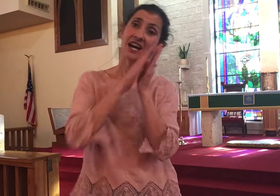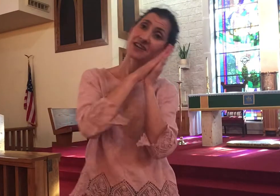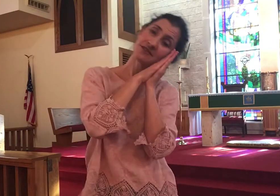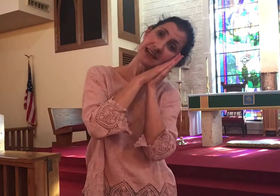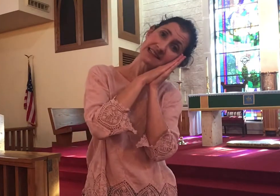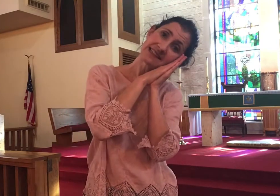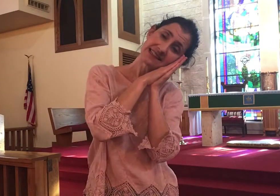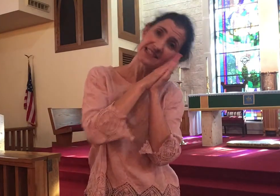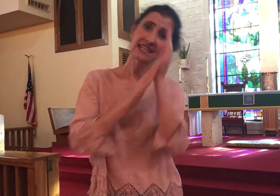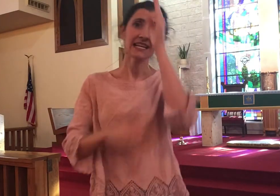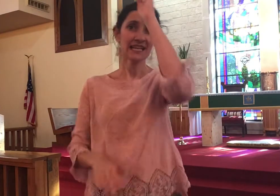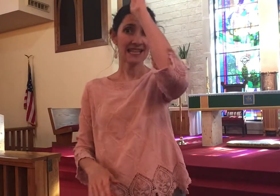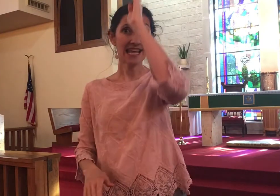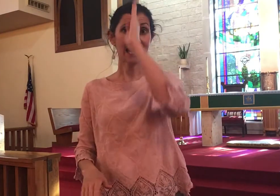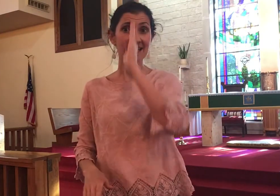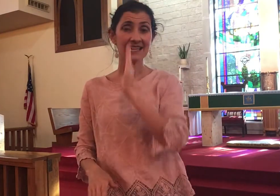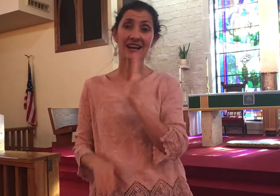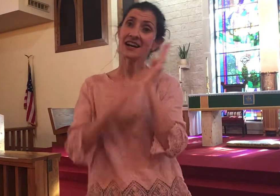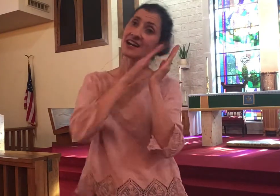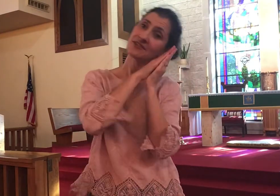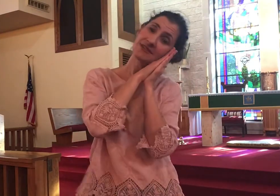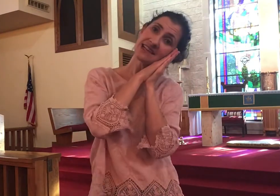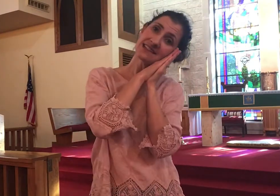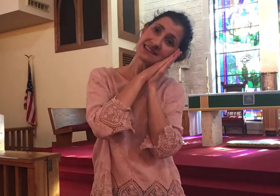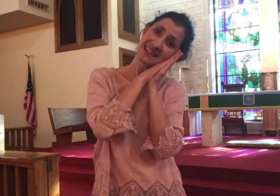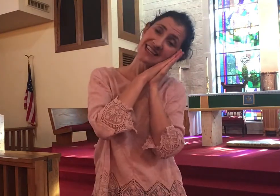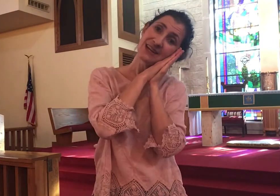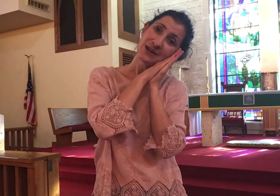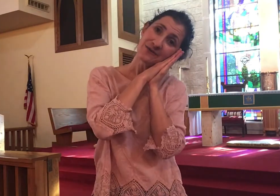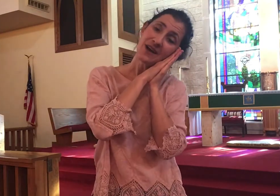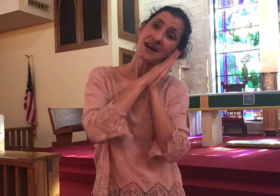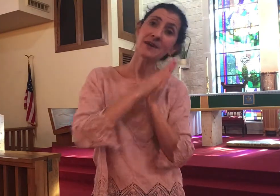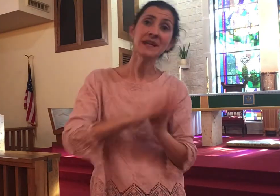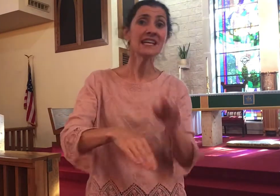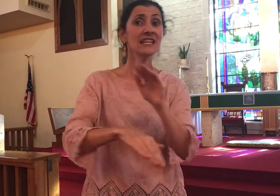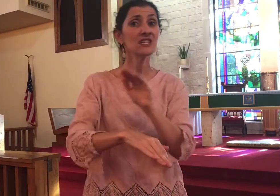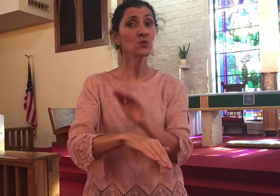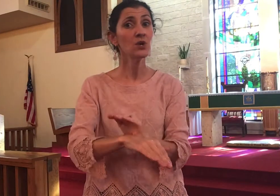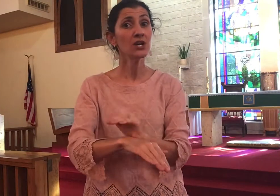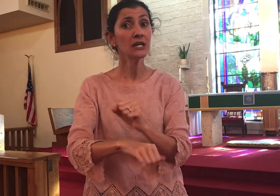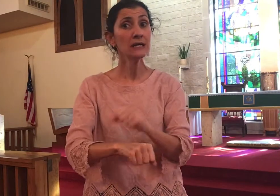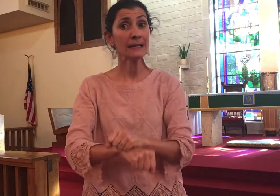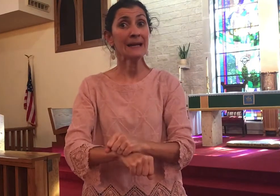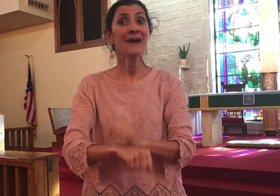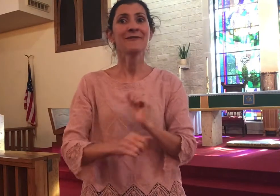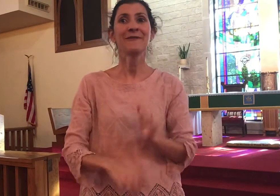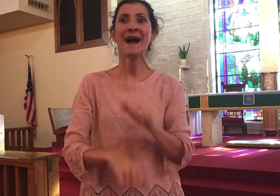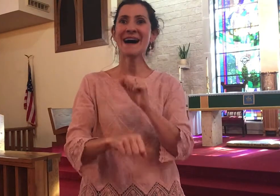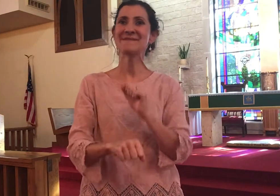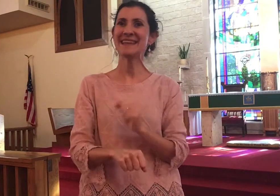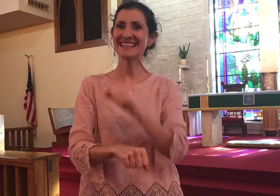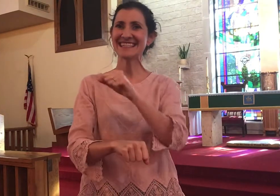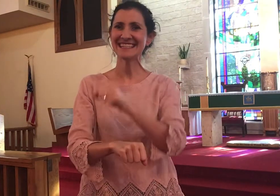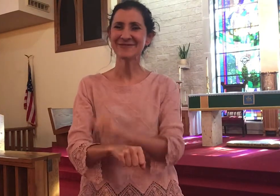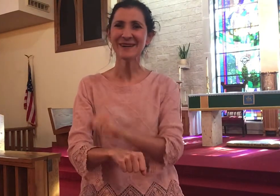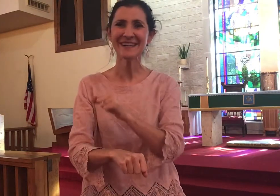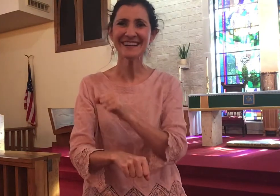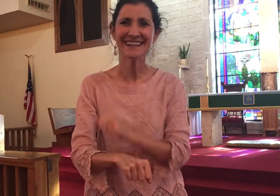arrested then God arrested from his work from his work work